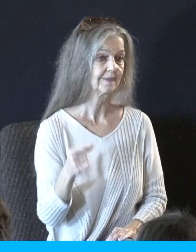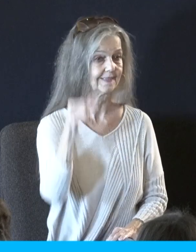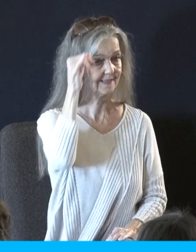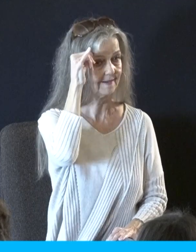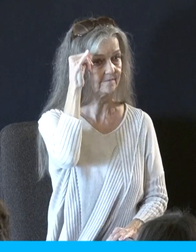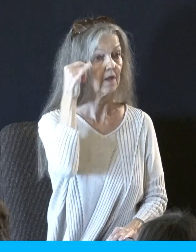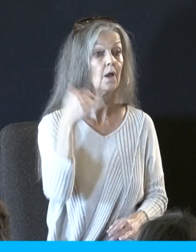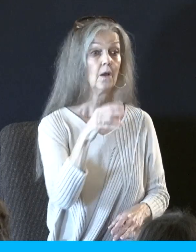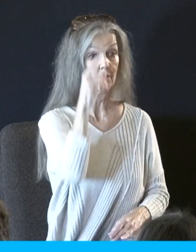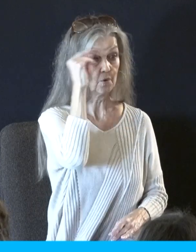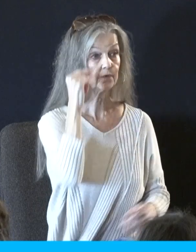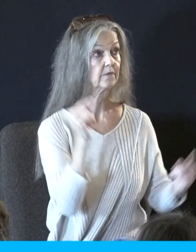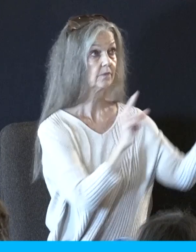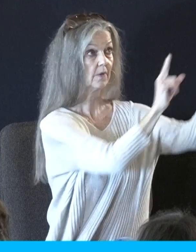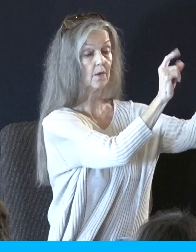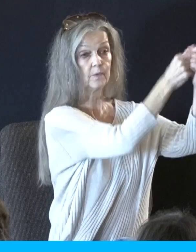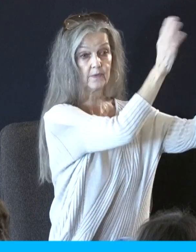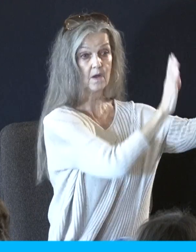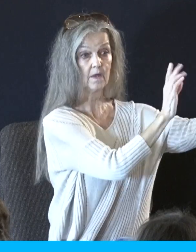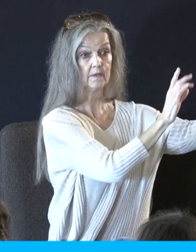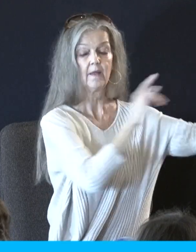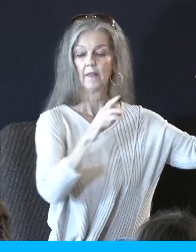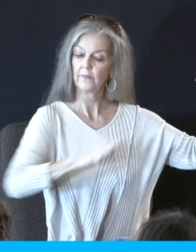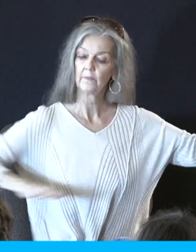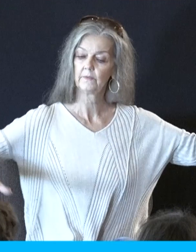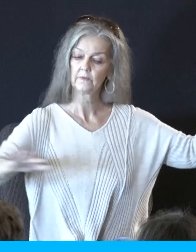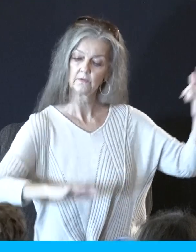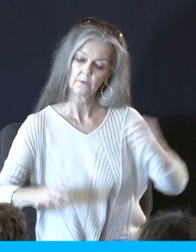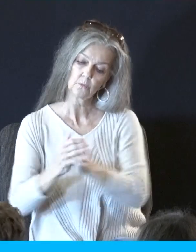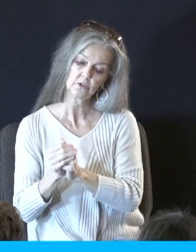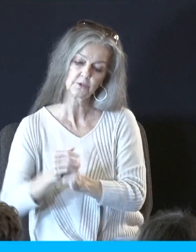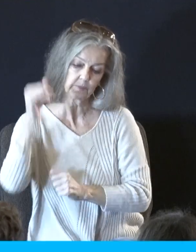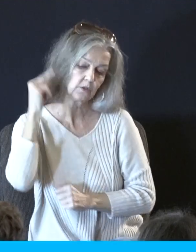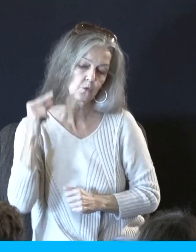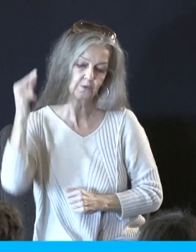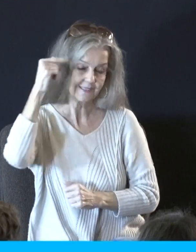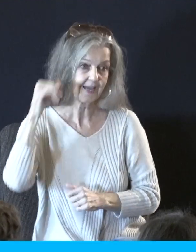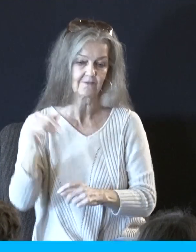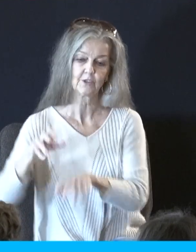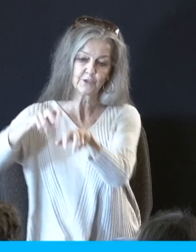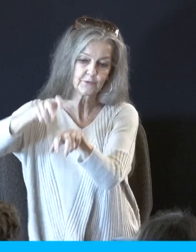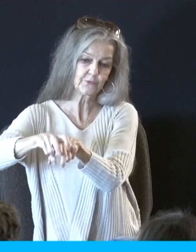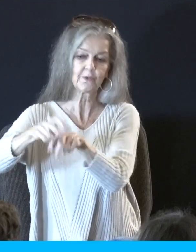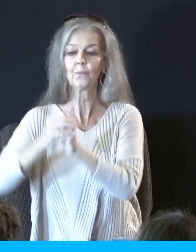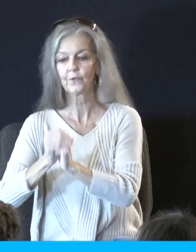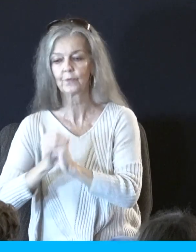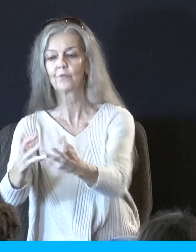some of his followers begin worshipping a golden calf. They place it up on a stand and begin worshipping around it and they set up an altar in